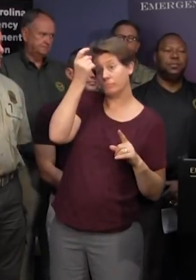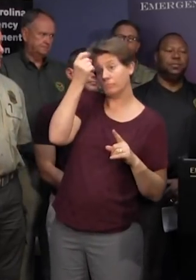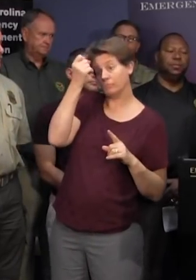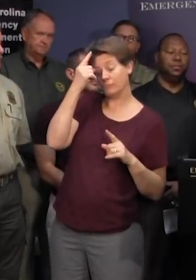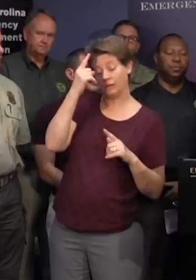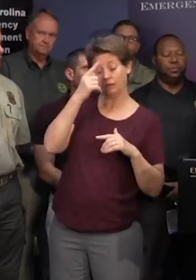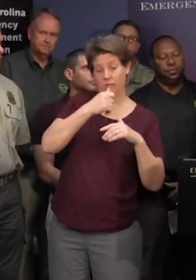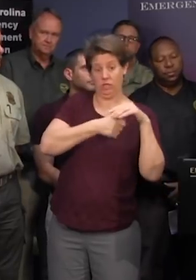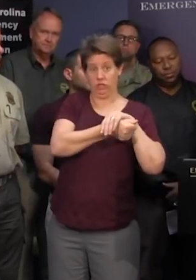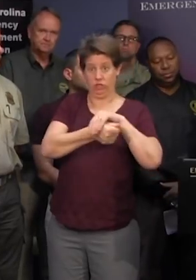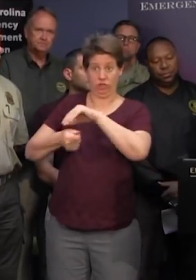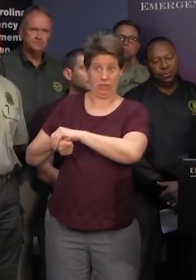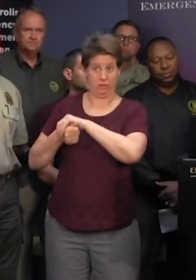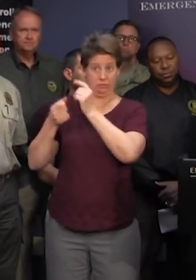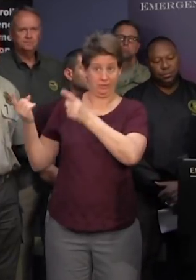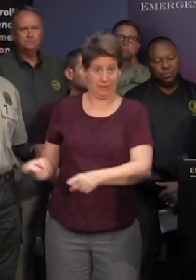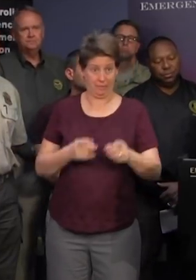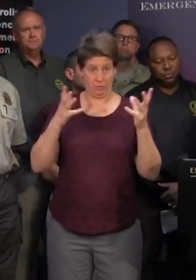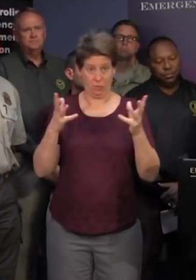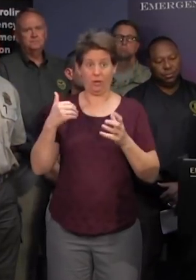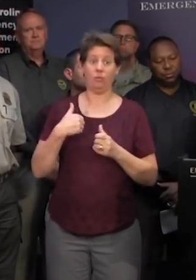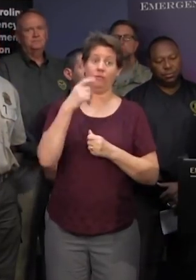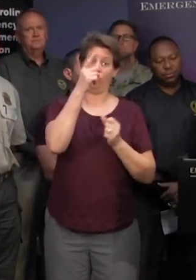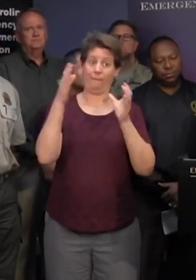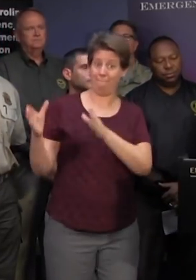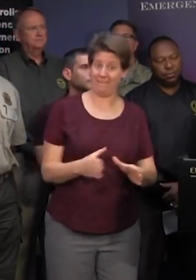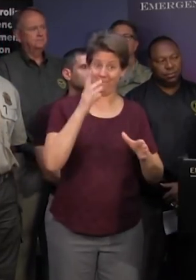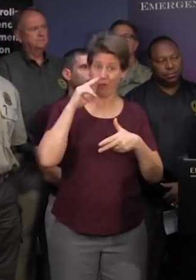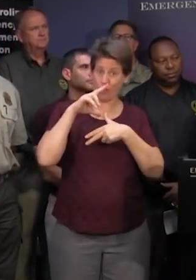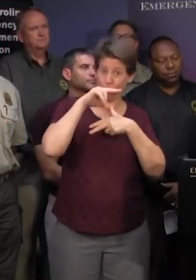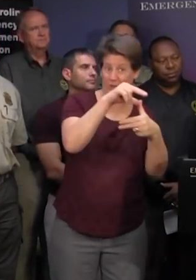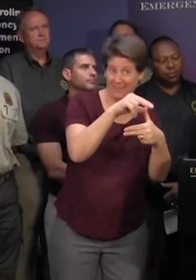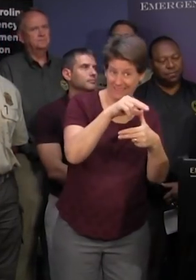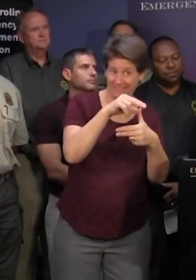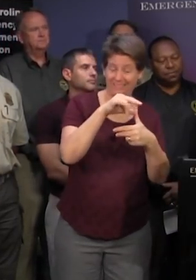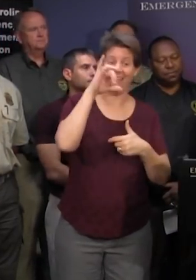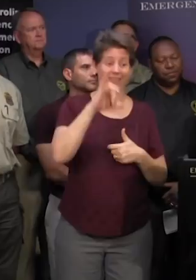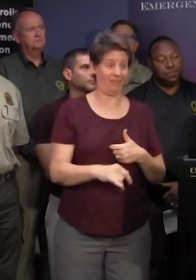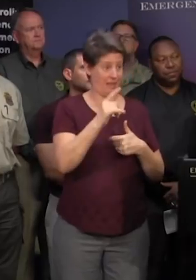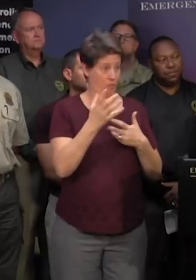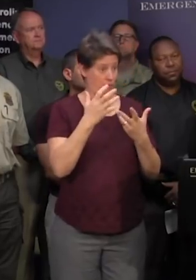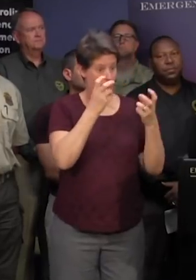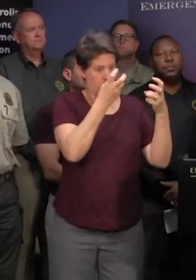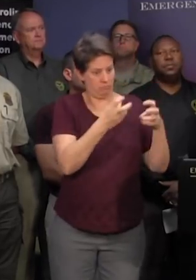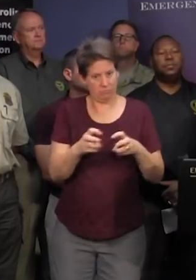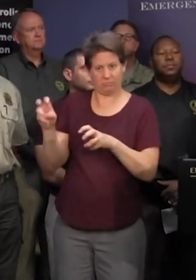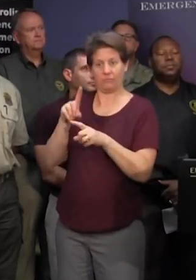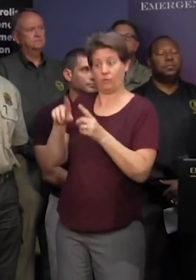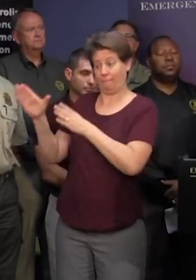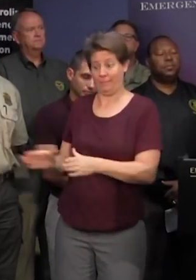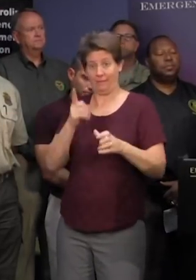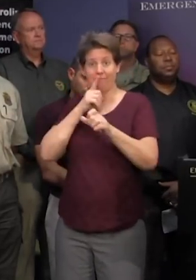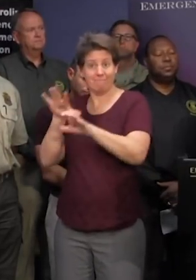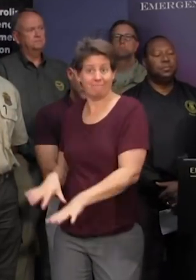openings occur is that we have a hurricane plan and once the hurricane plan is transitioned into a flood